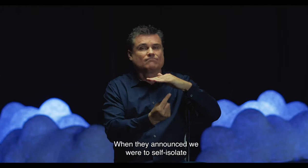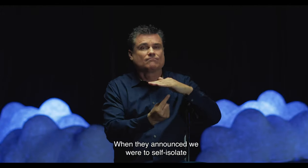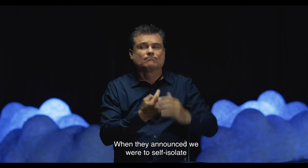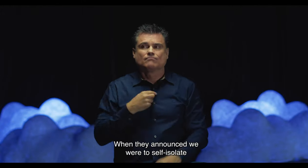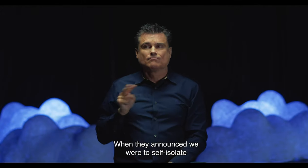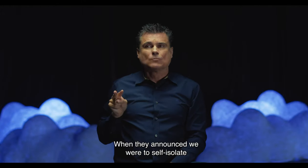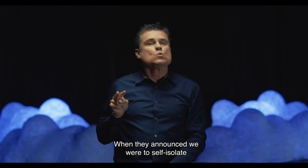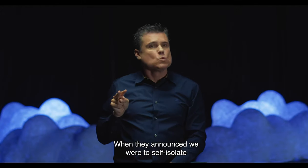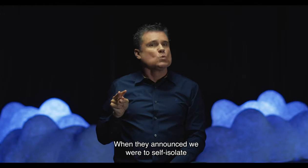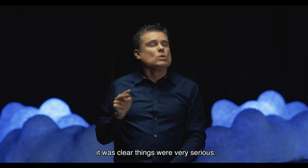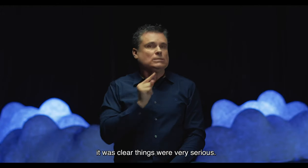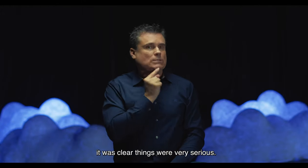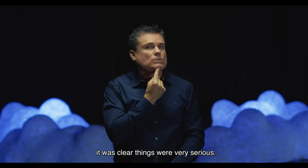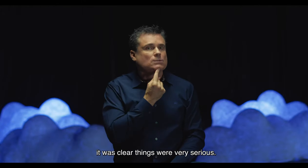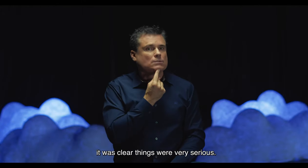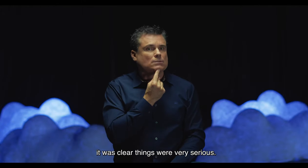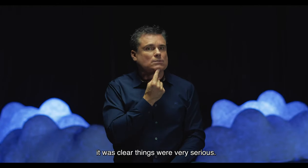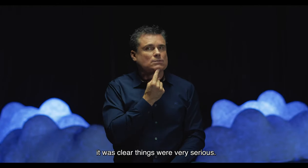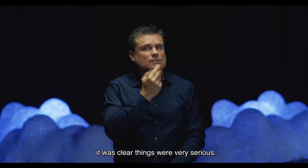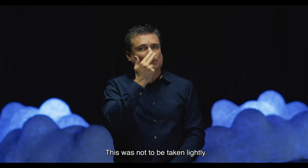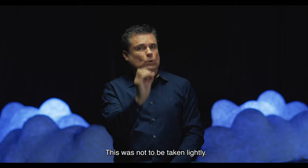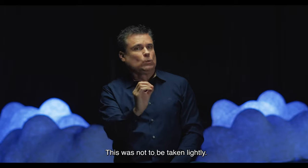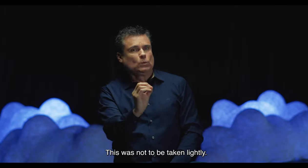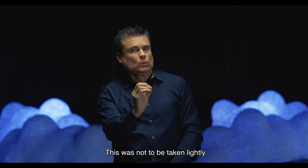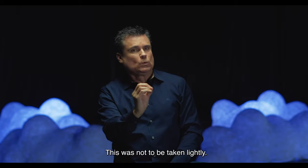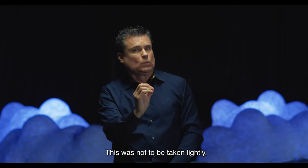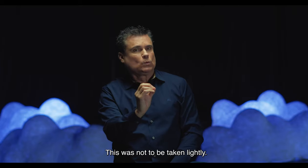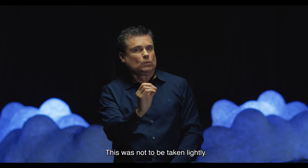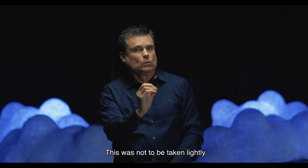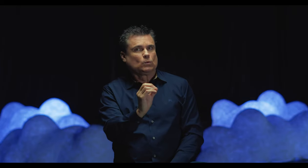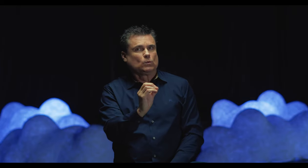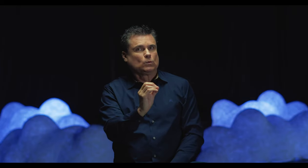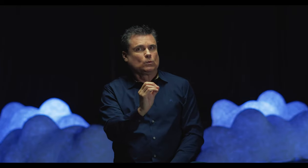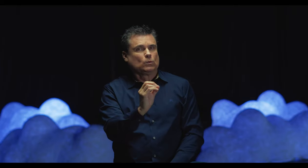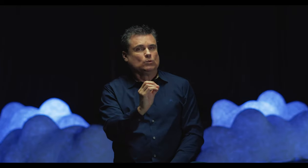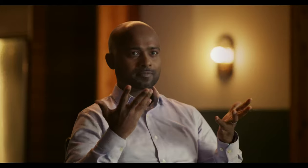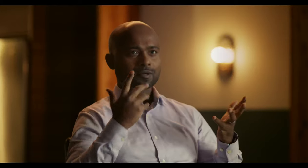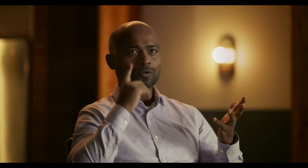When they announced we were to self-isolate, it was clear things were very serious. This was not to be taken lightly.